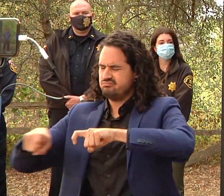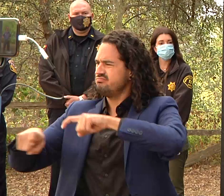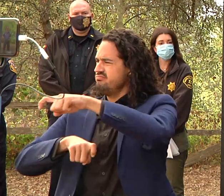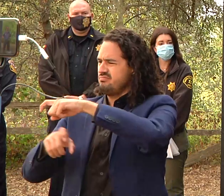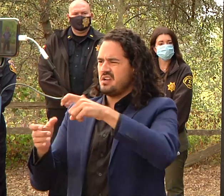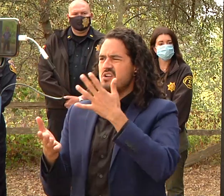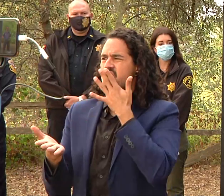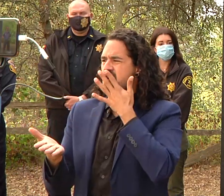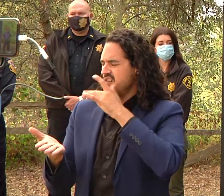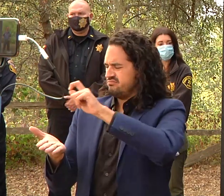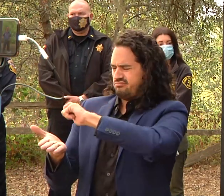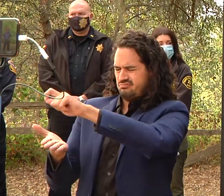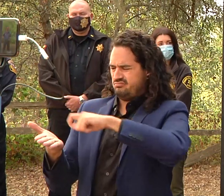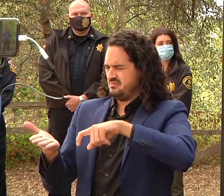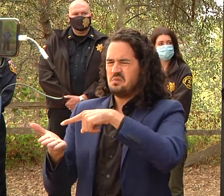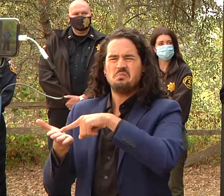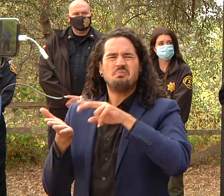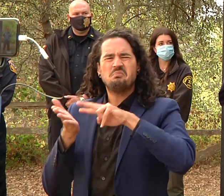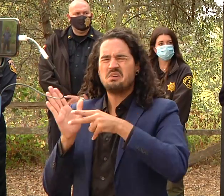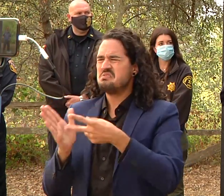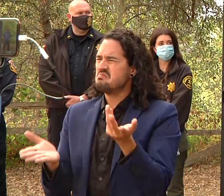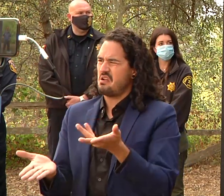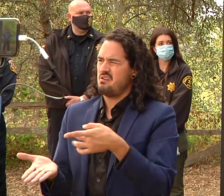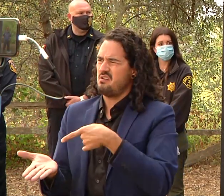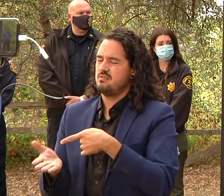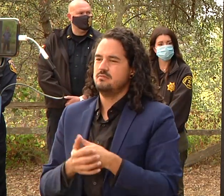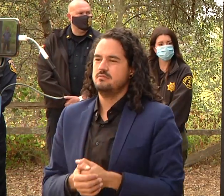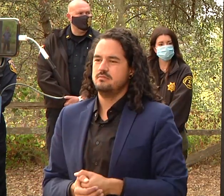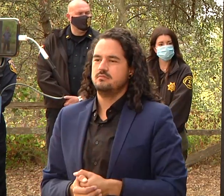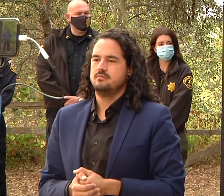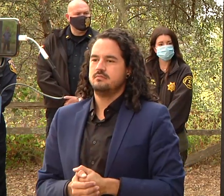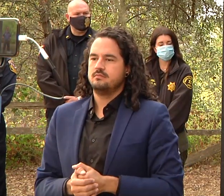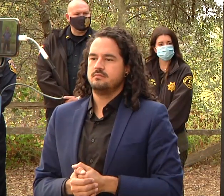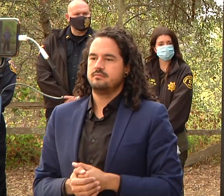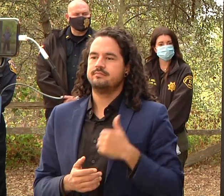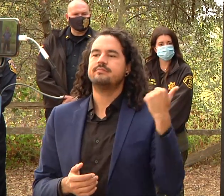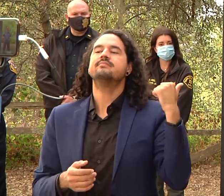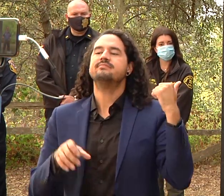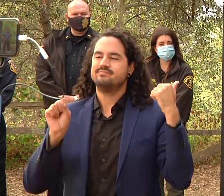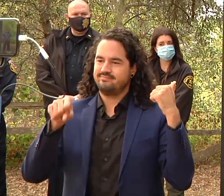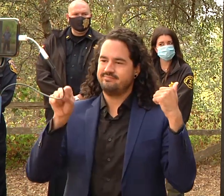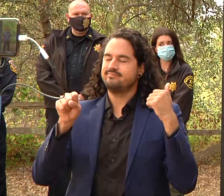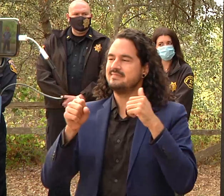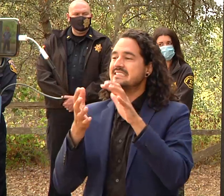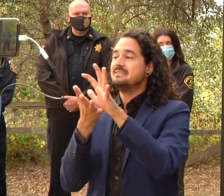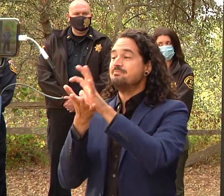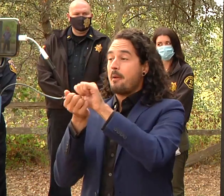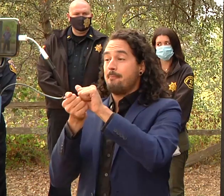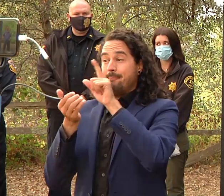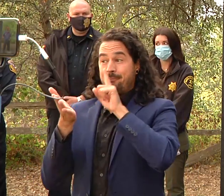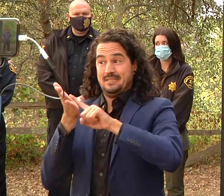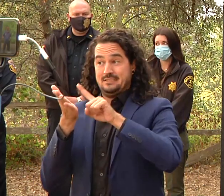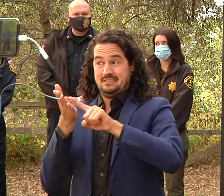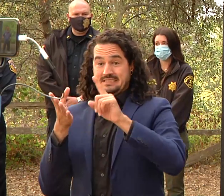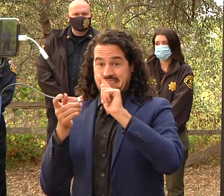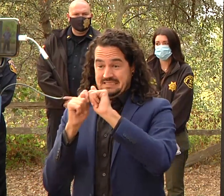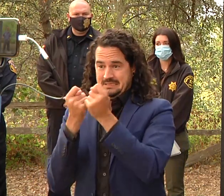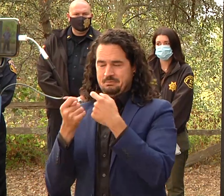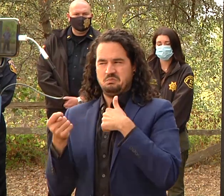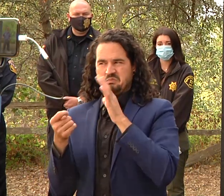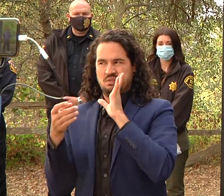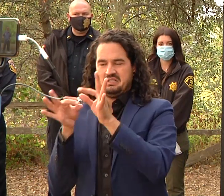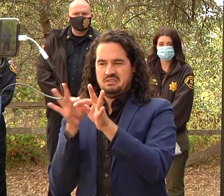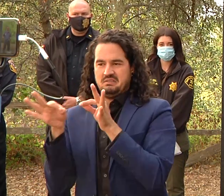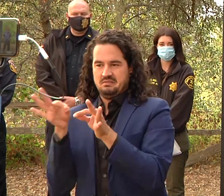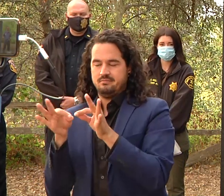of really elaborate on that yeah so i know i can speak for uh the damage inspection team specifically they put markings on the properties that they've